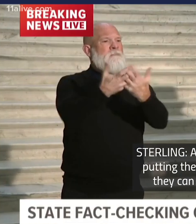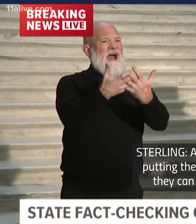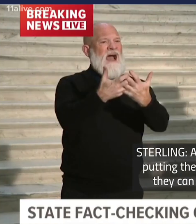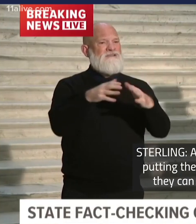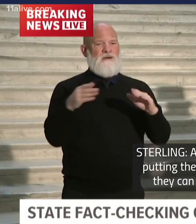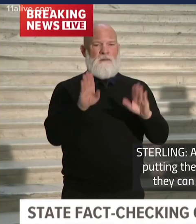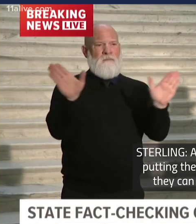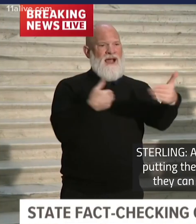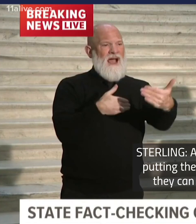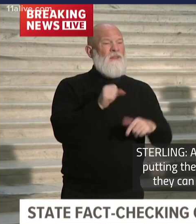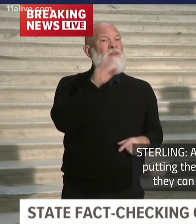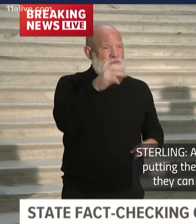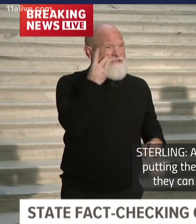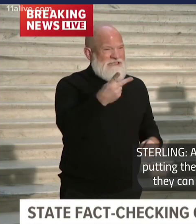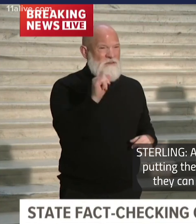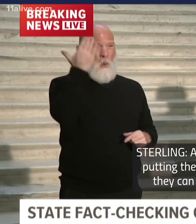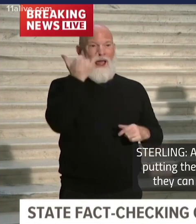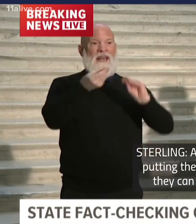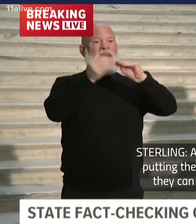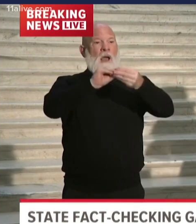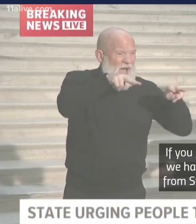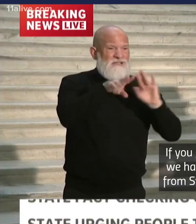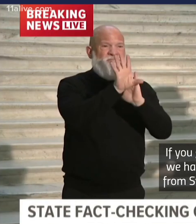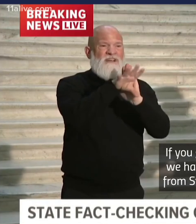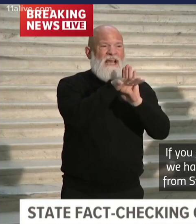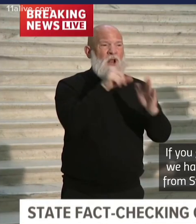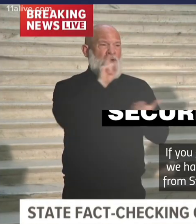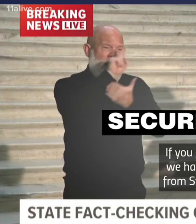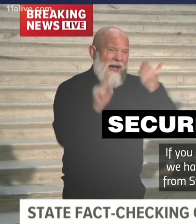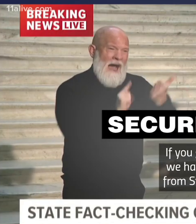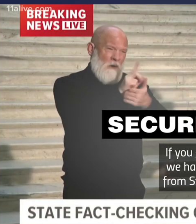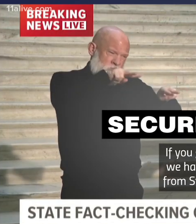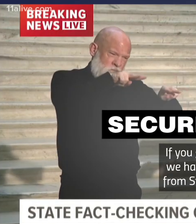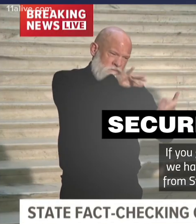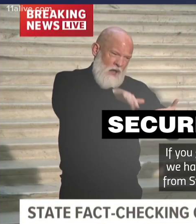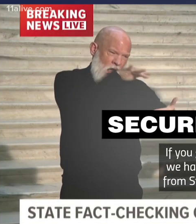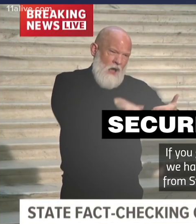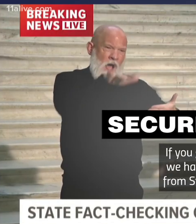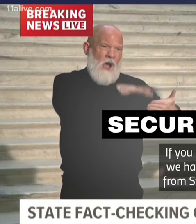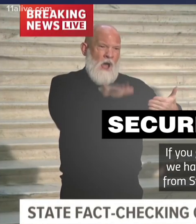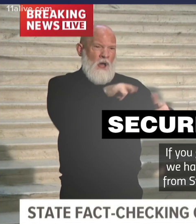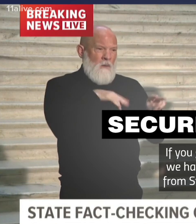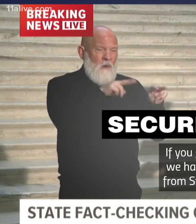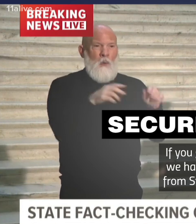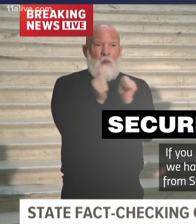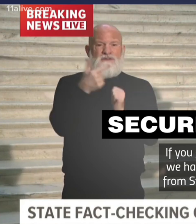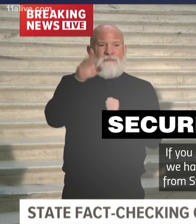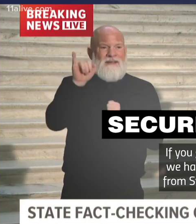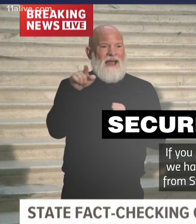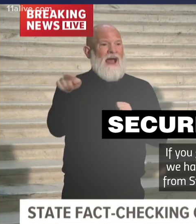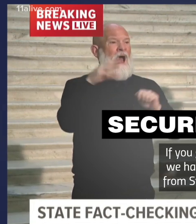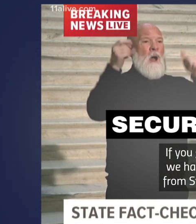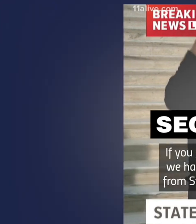crawling on the floor putting the numbered seals on them so they can keep the chain of custody. If you go to securevotega.com, we have posted all the videos from